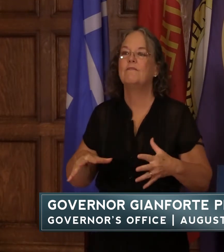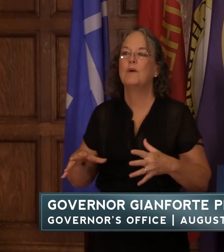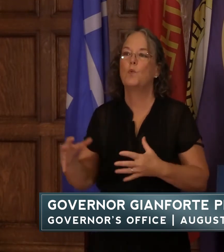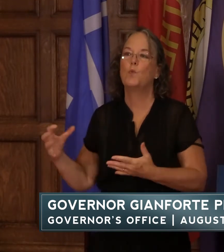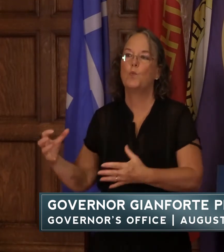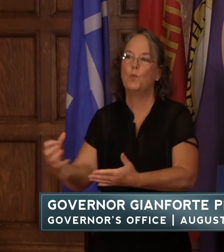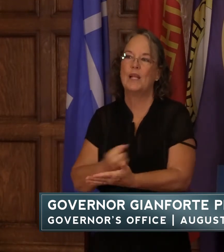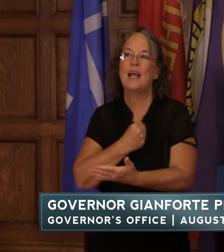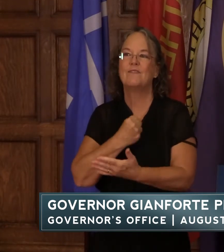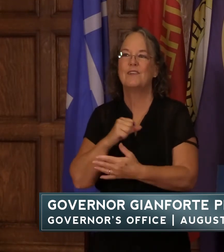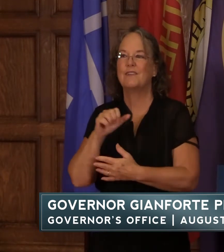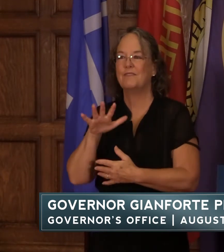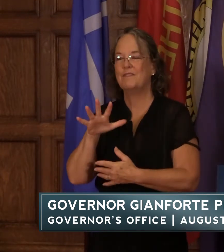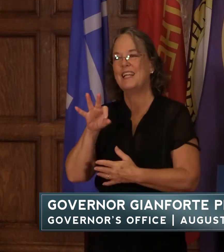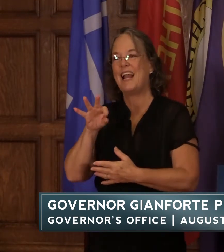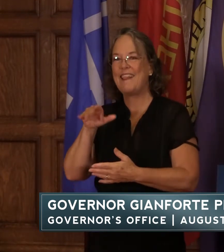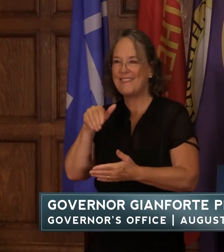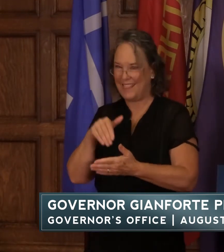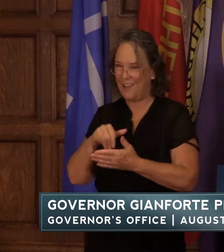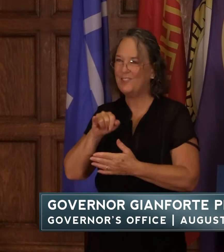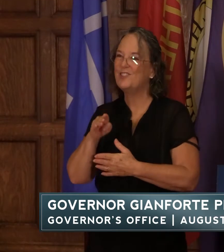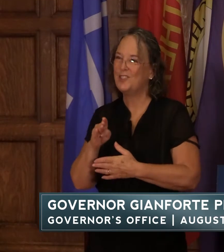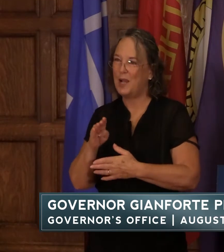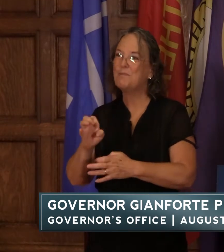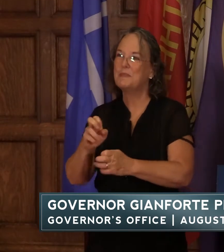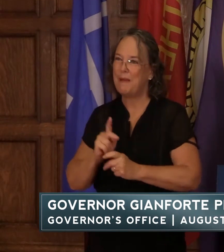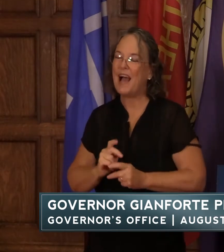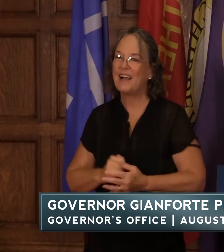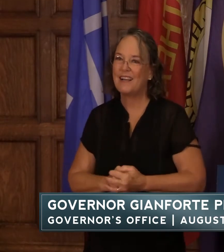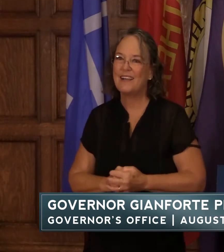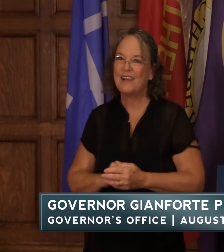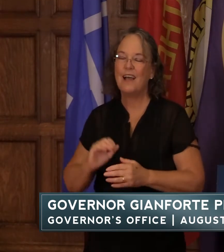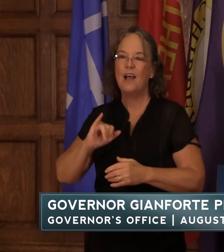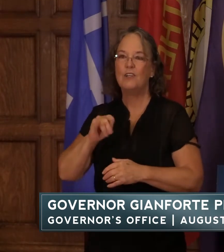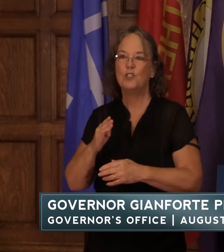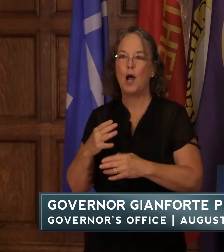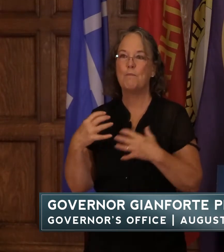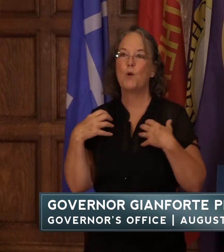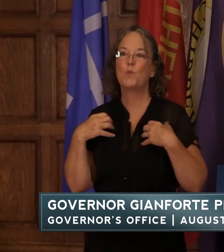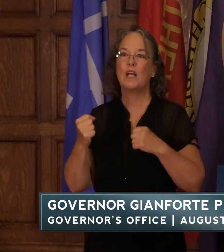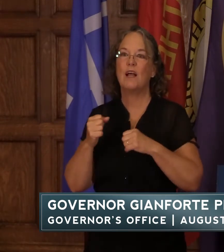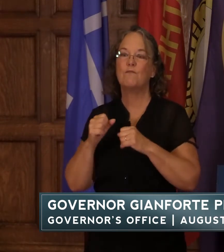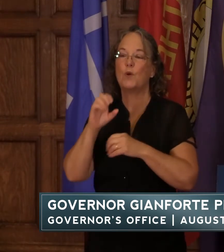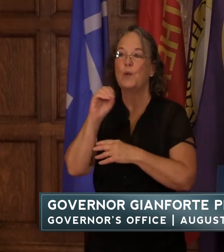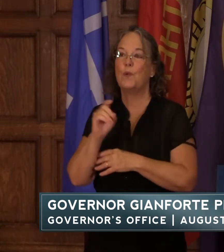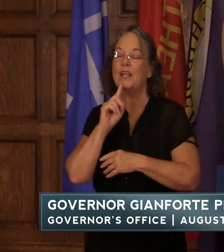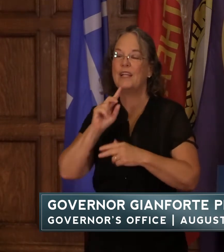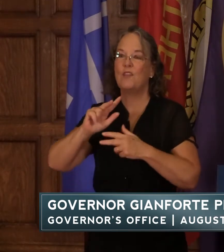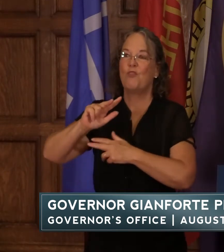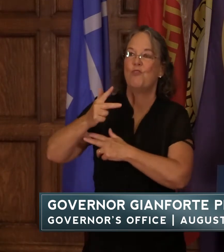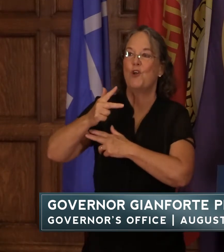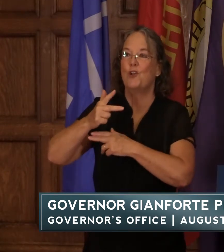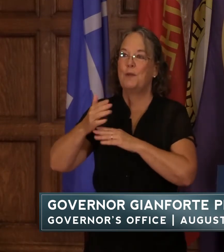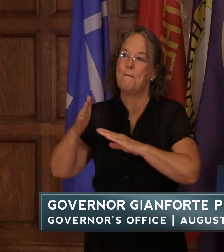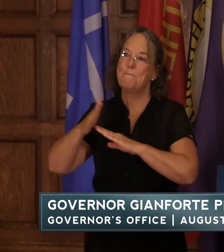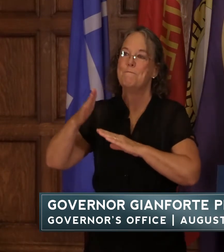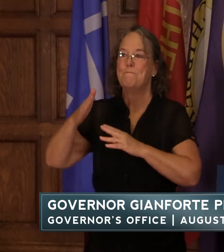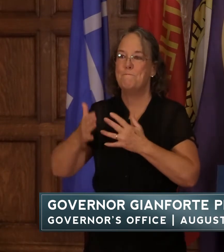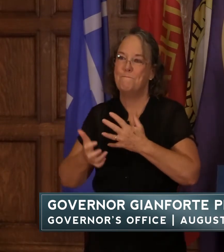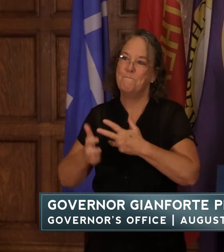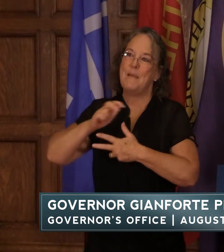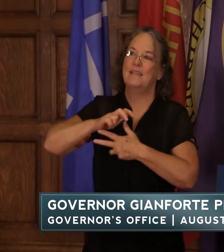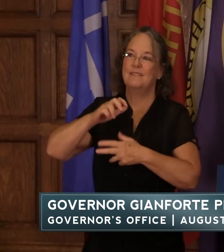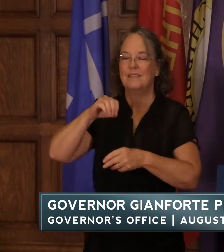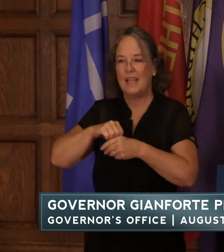000 of those jobs our jobs recovery rate is the third best in the entire nation